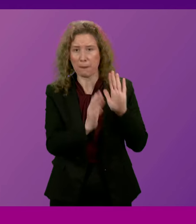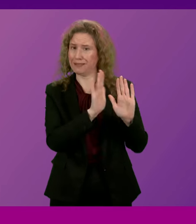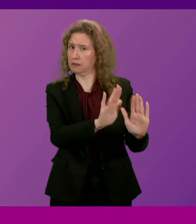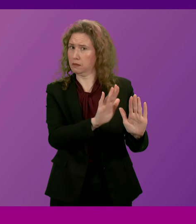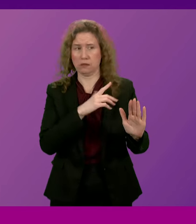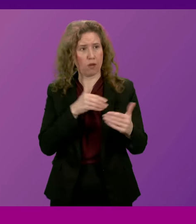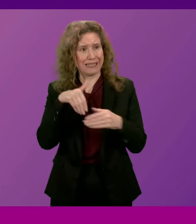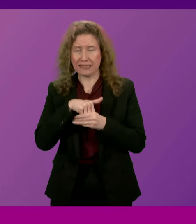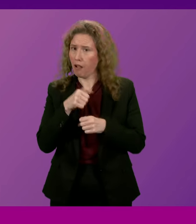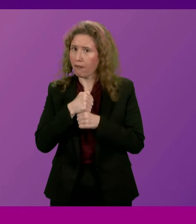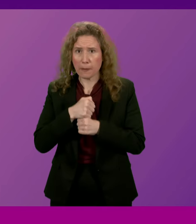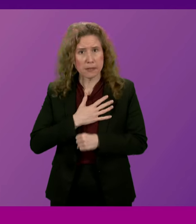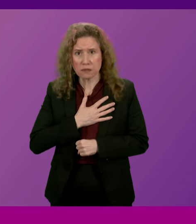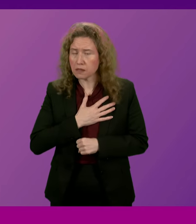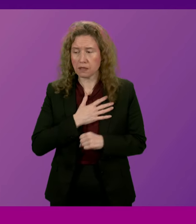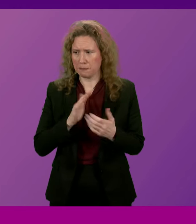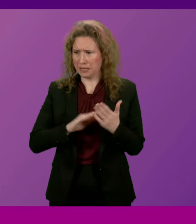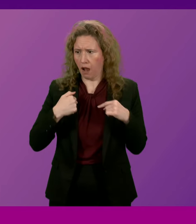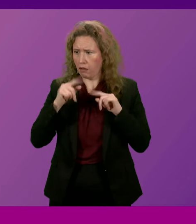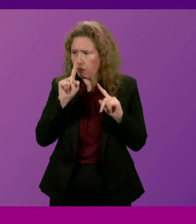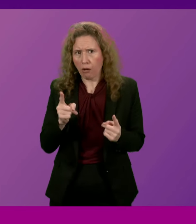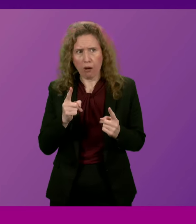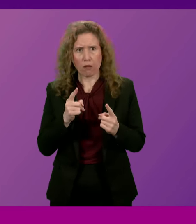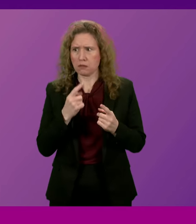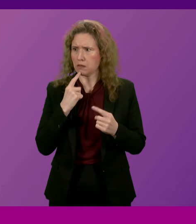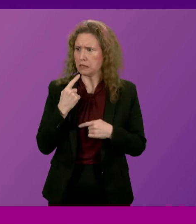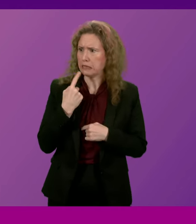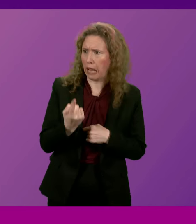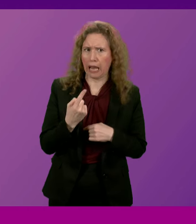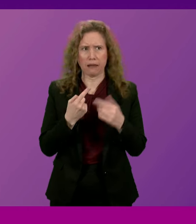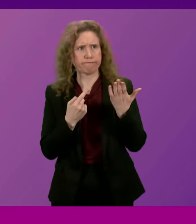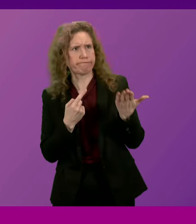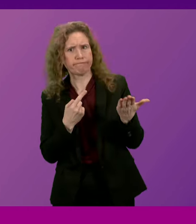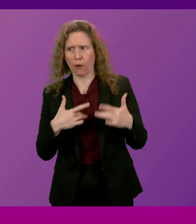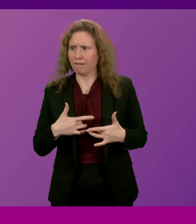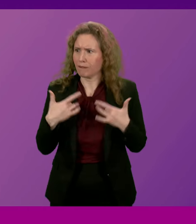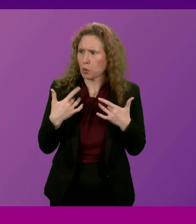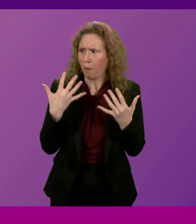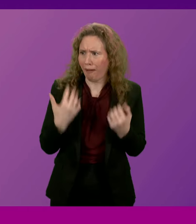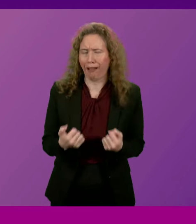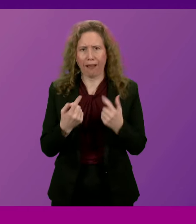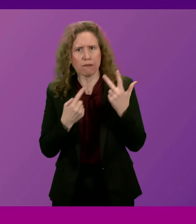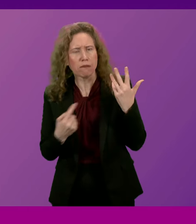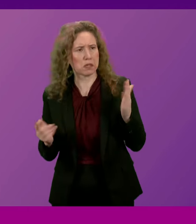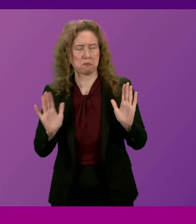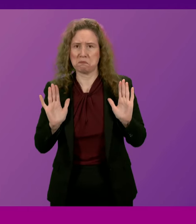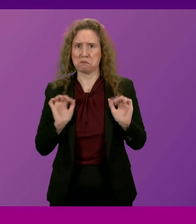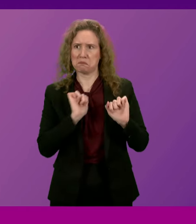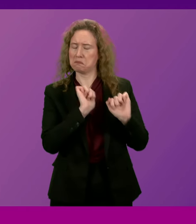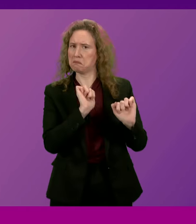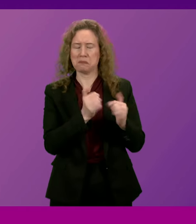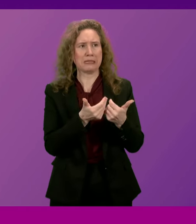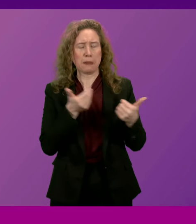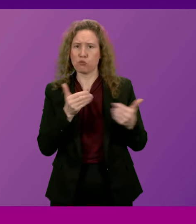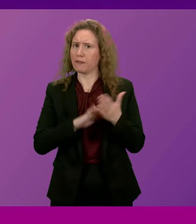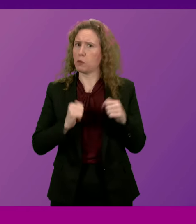from the government. It would be inappropriate of the to indicate any opinion on the stance taken by the Chief